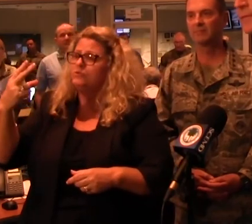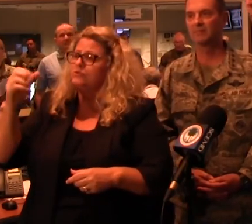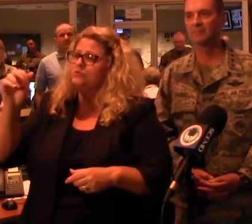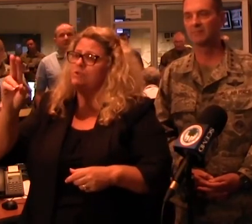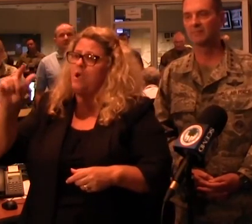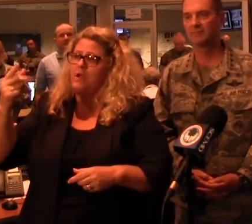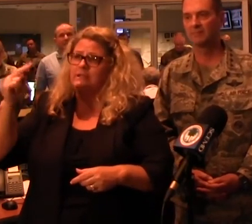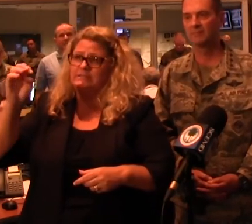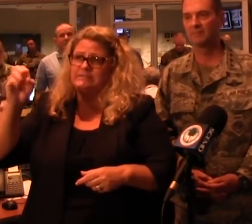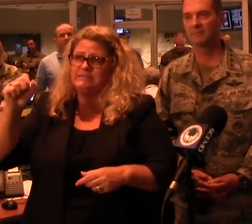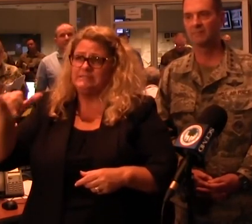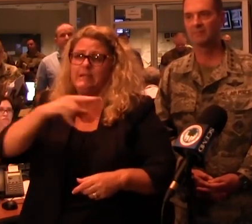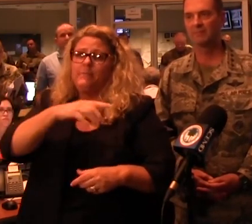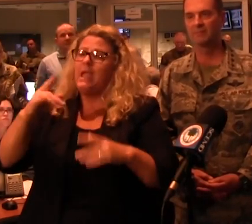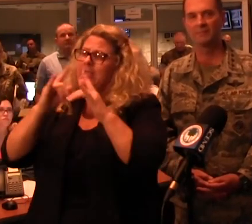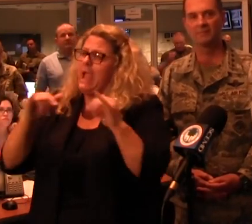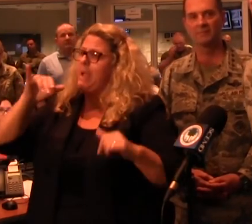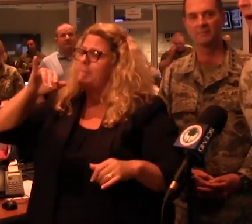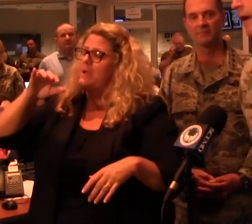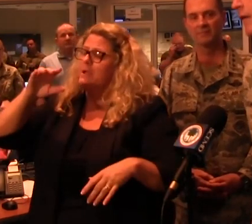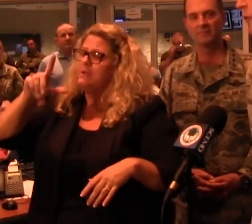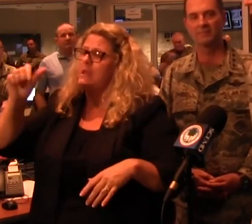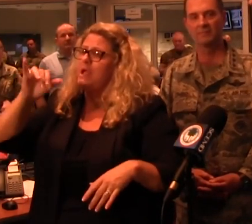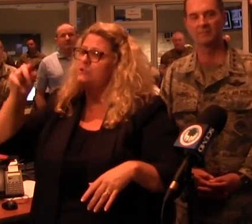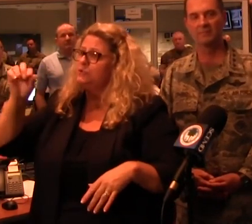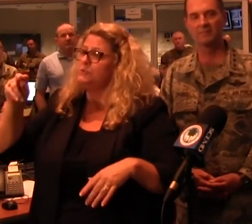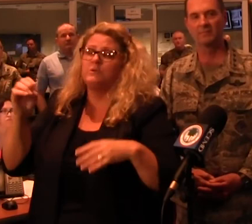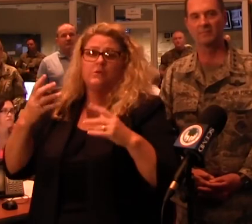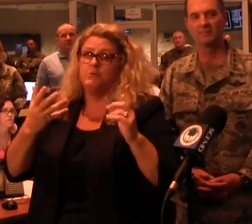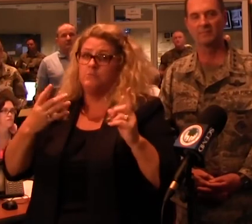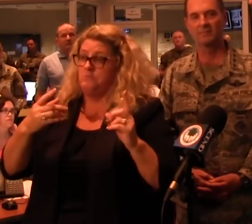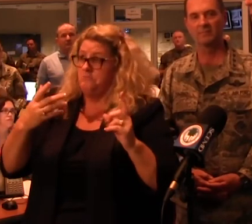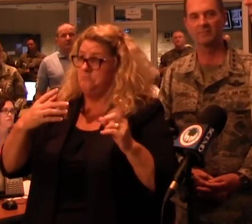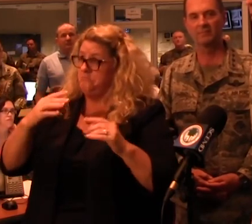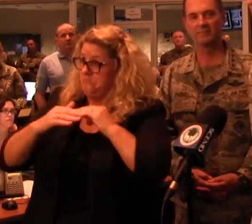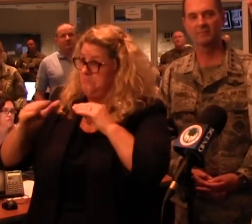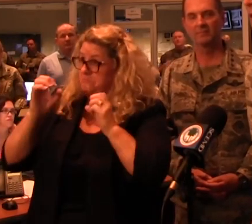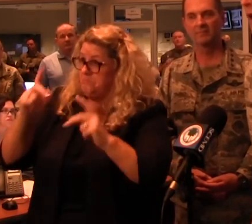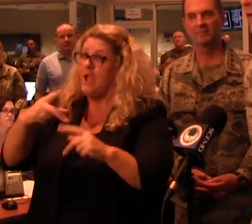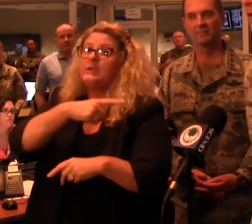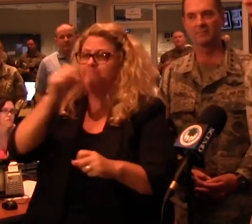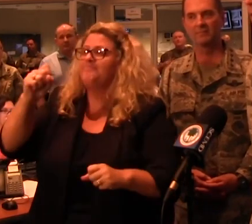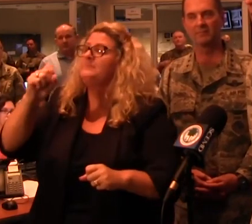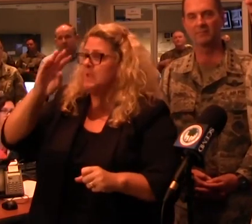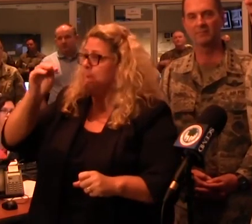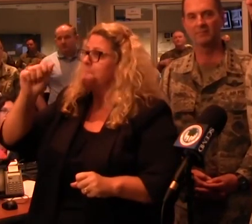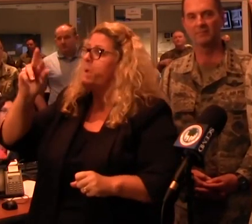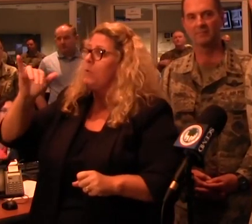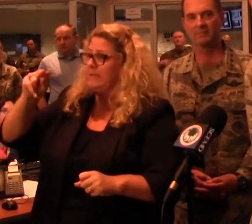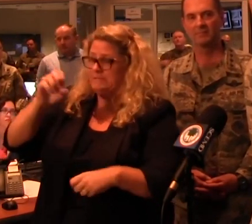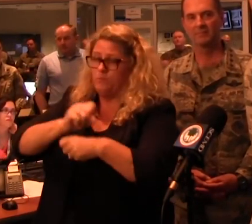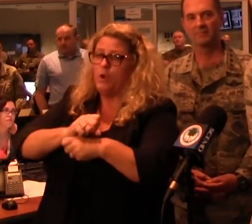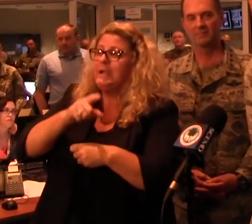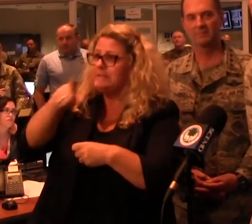thus far? Is it stable? It is stable. The Marines there have been working very hard to ensure that they're taking care